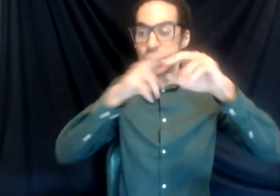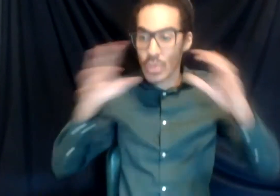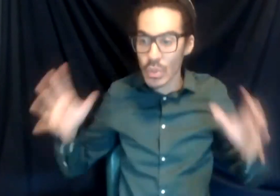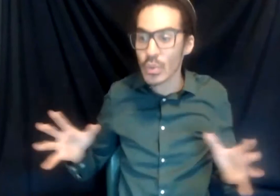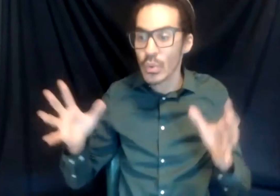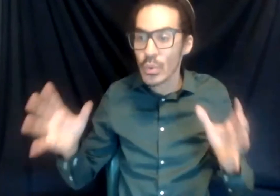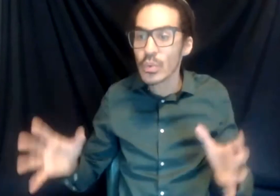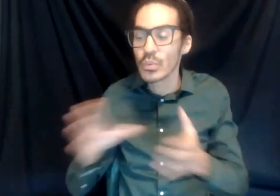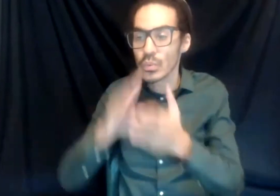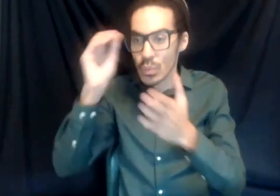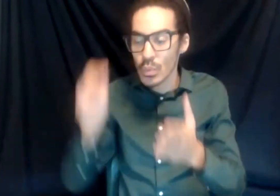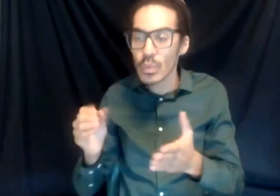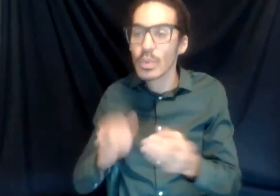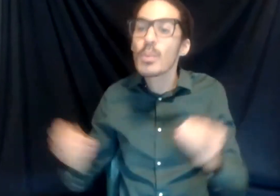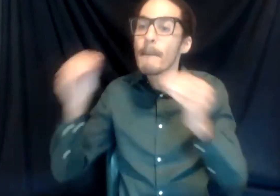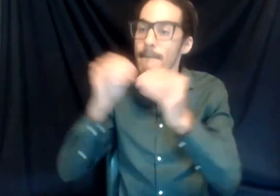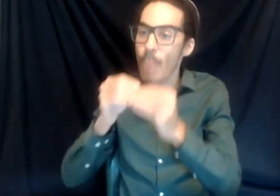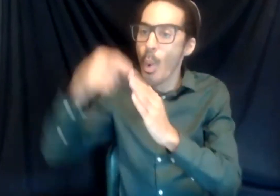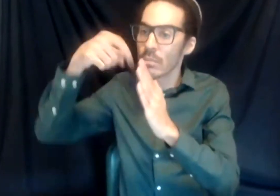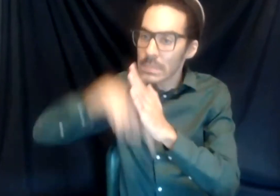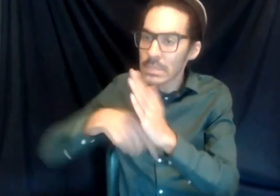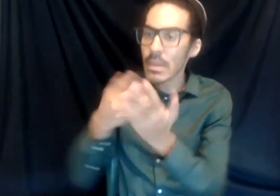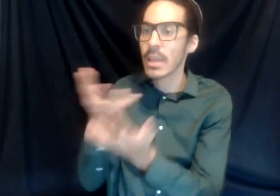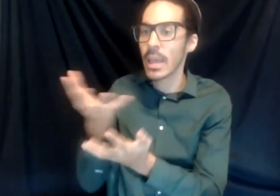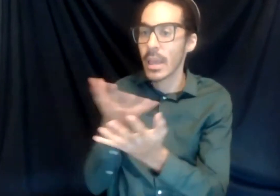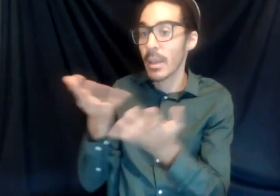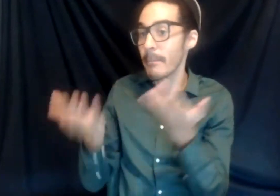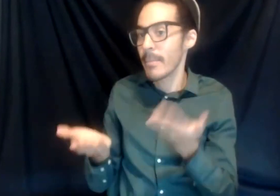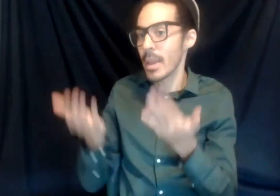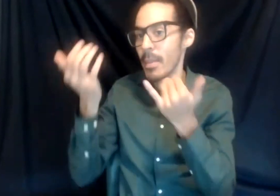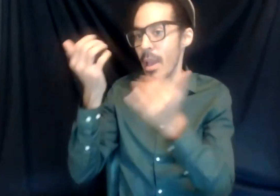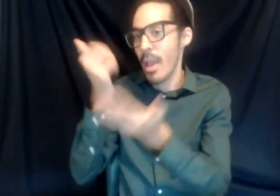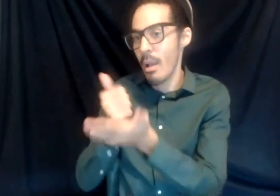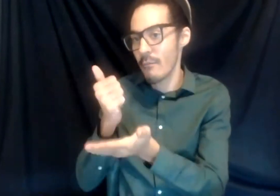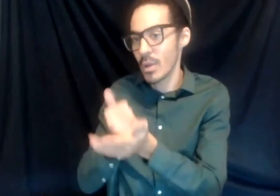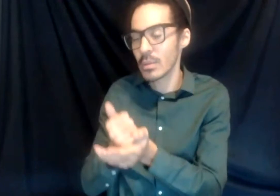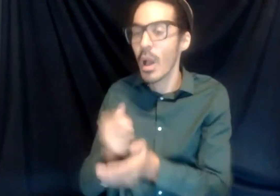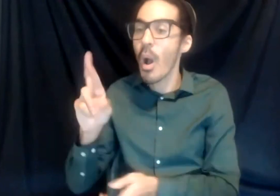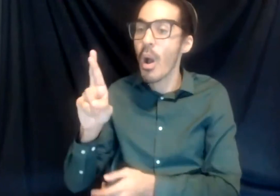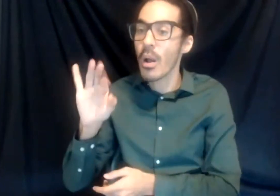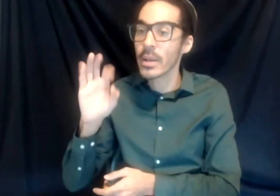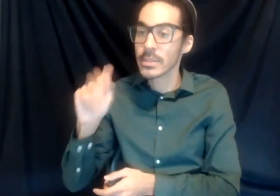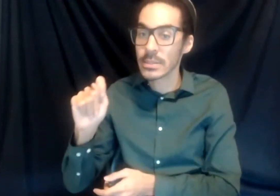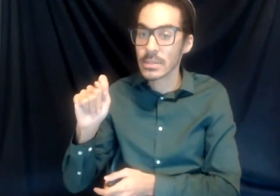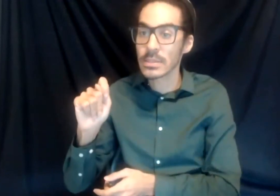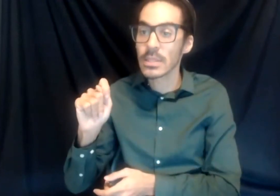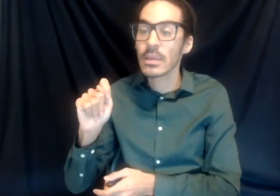engage with that community, um, might be helpful. Um, RIT acknowledges the indigenous